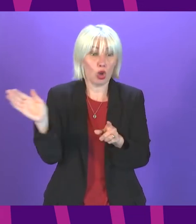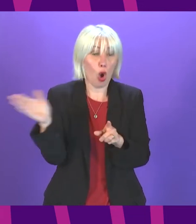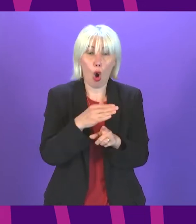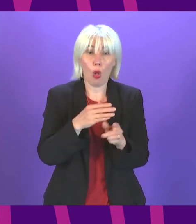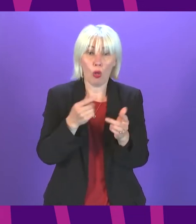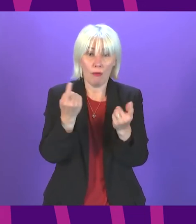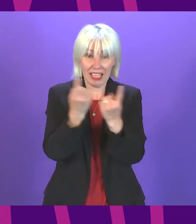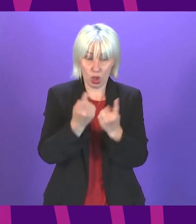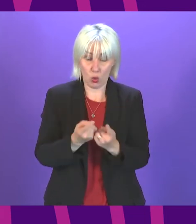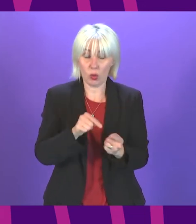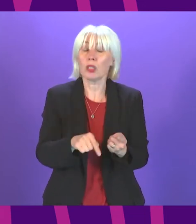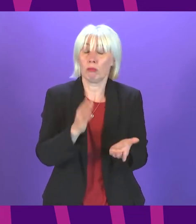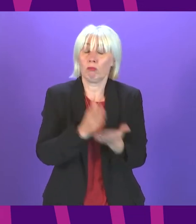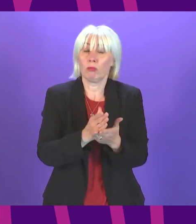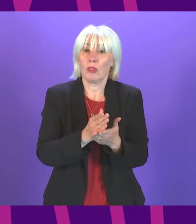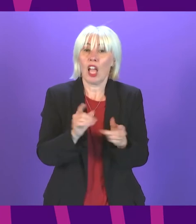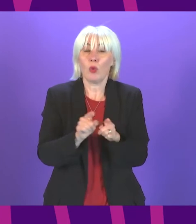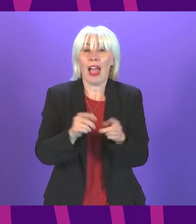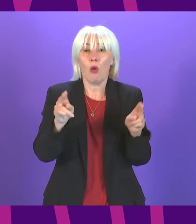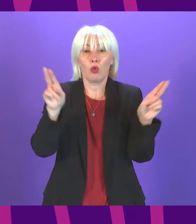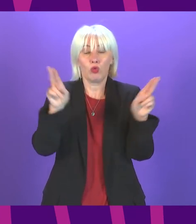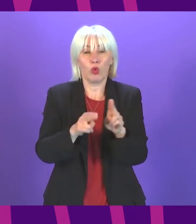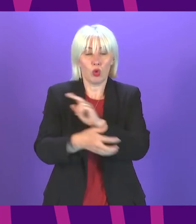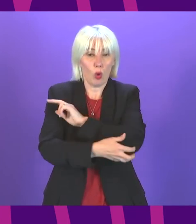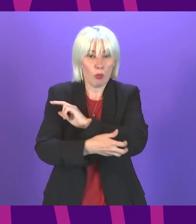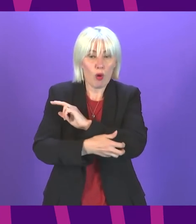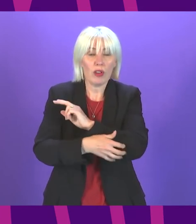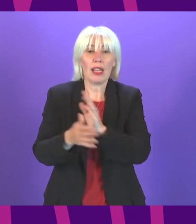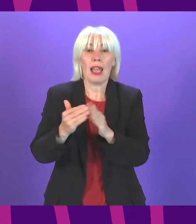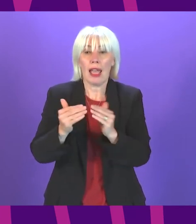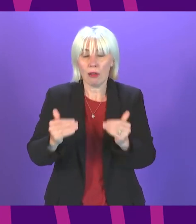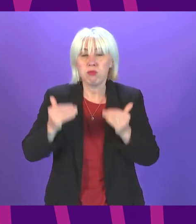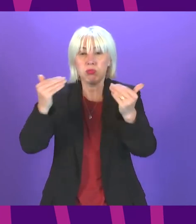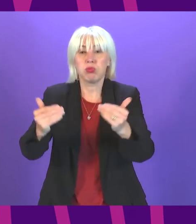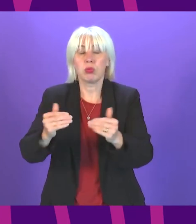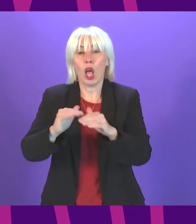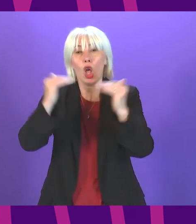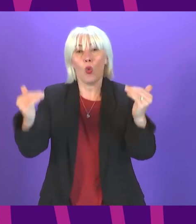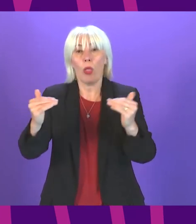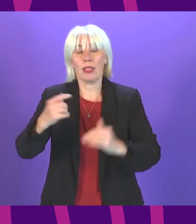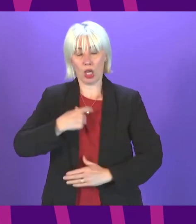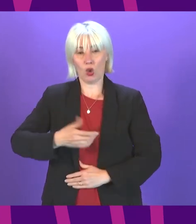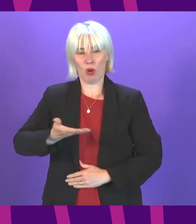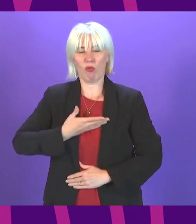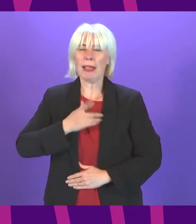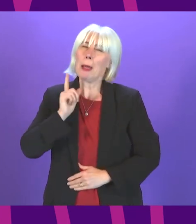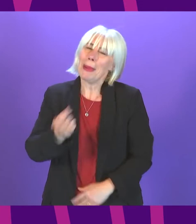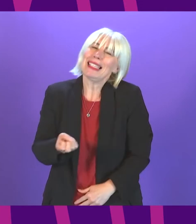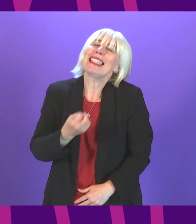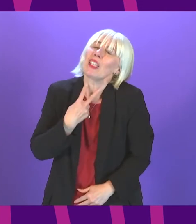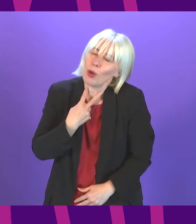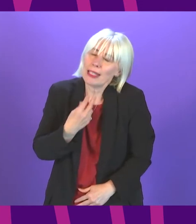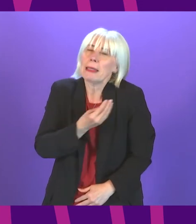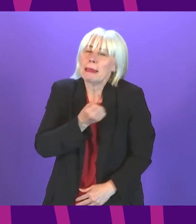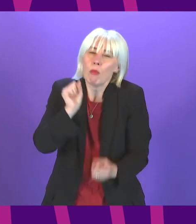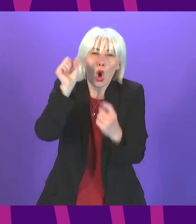matters and in particular where they reduce poverty and progress equality and human rights I am however really disappointed as some of